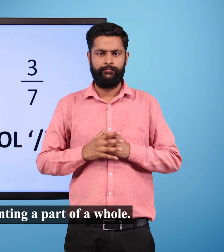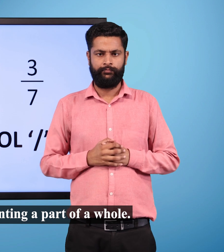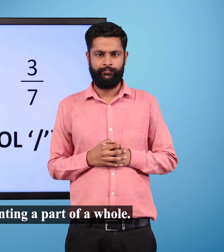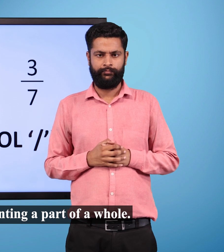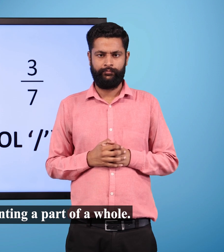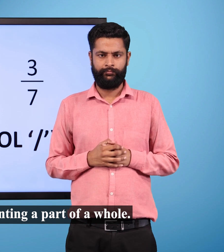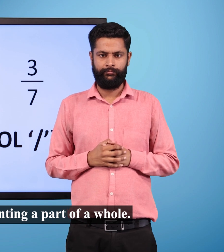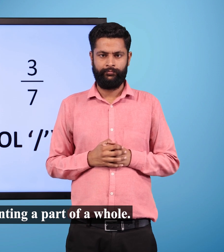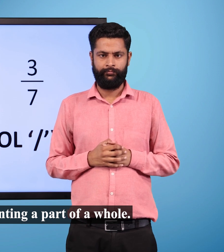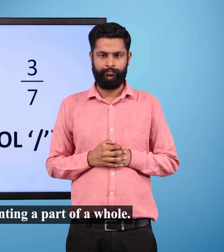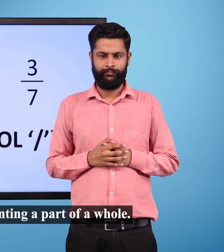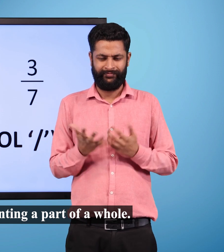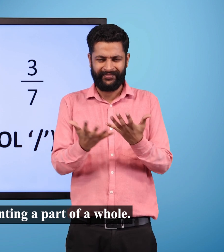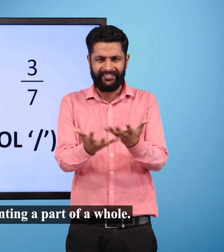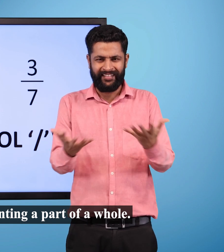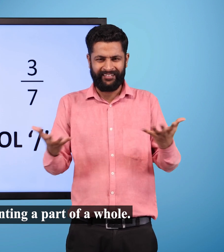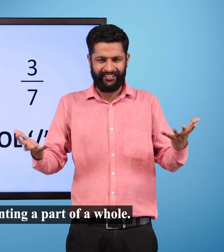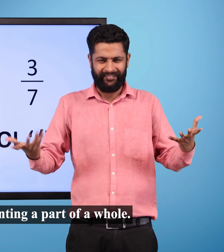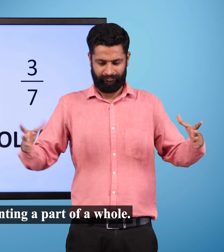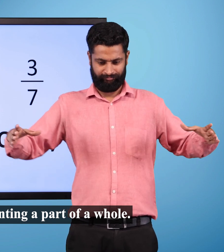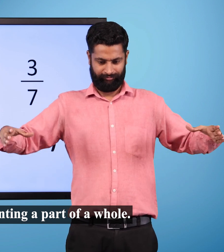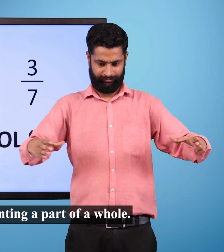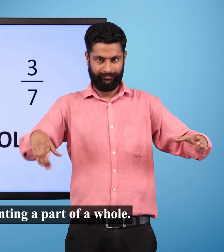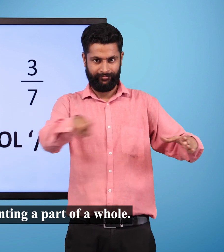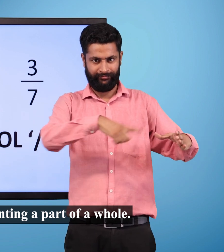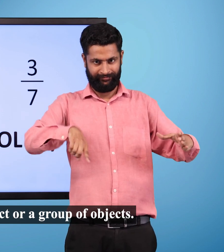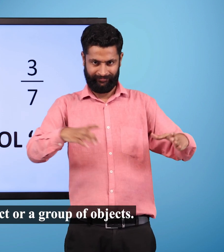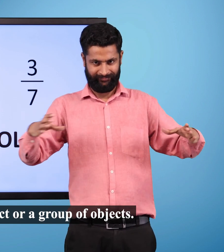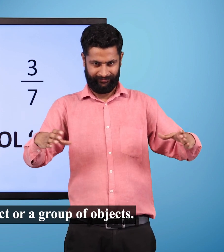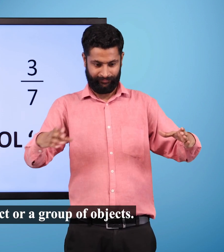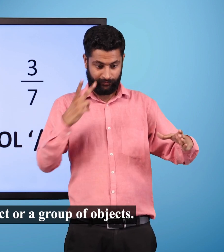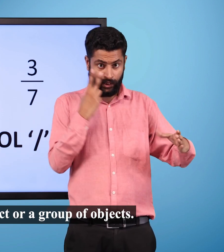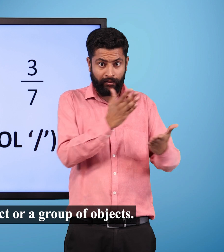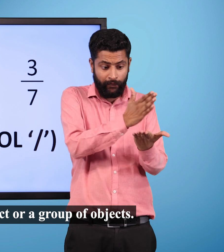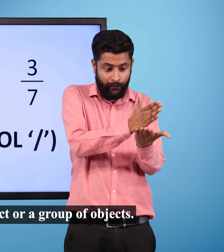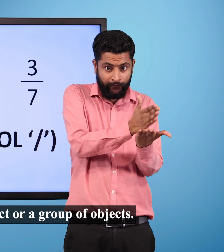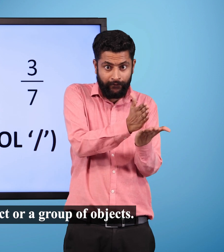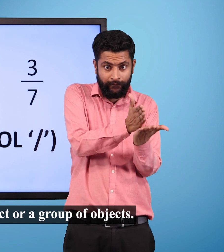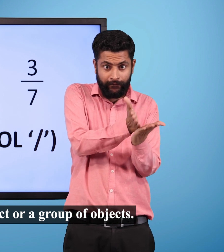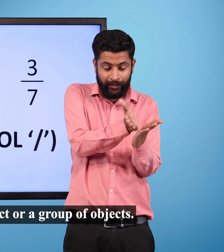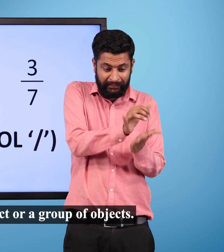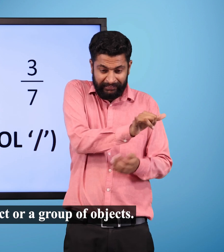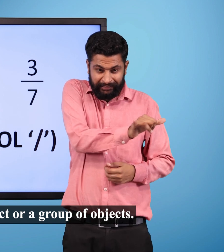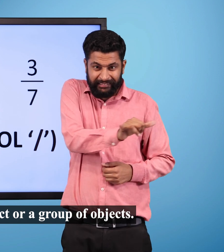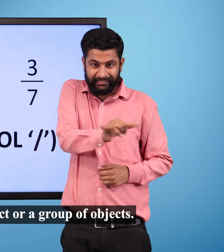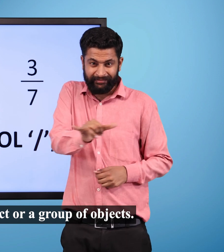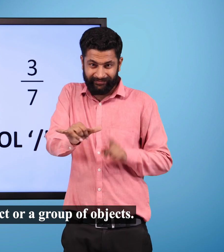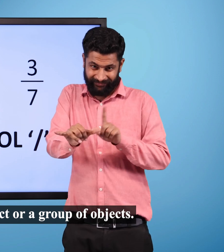is a number representing a part of a whole the whole may be a single object or a group of objects